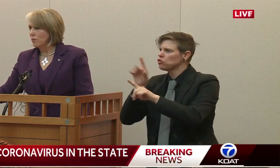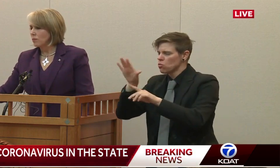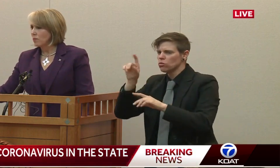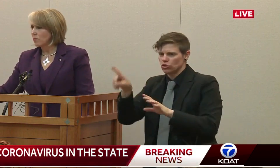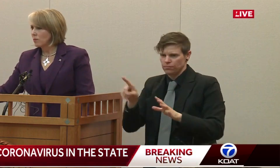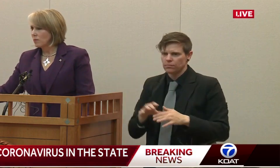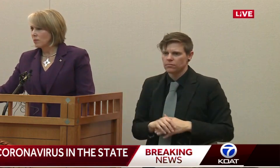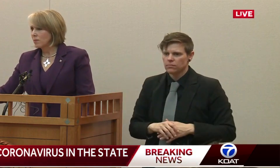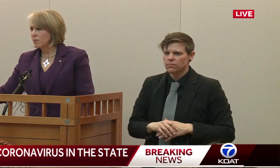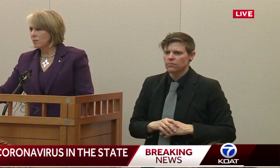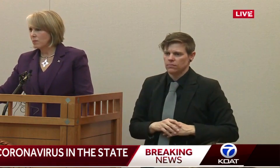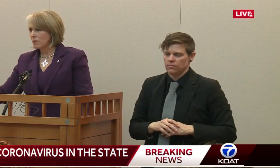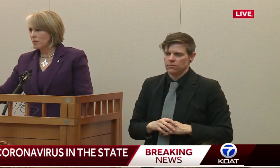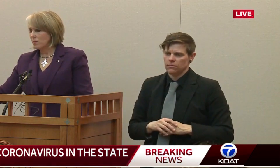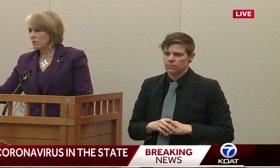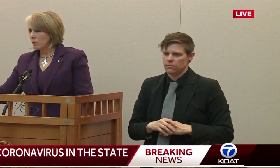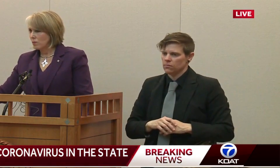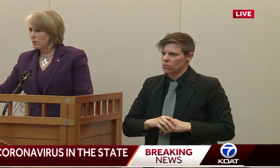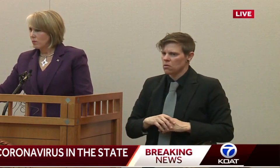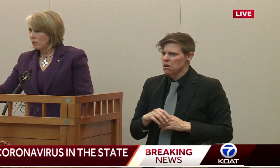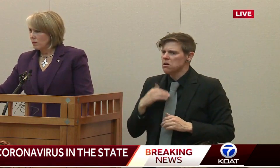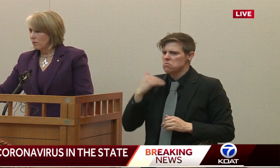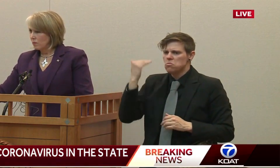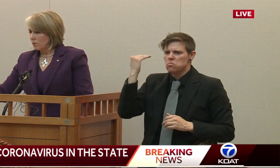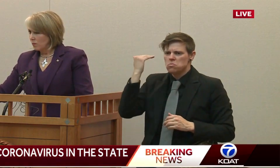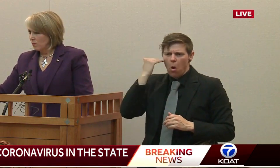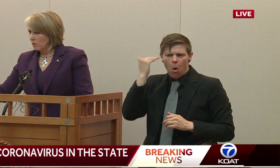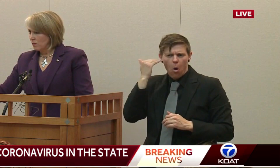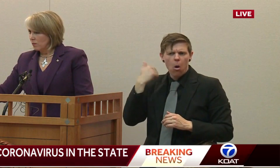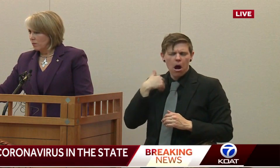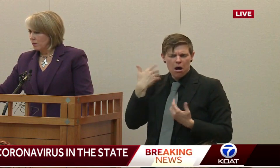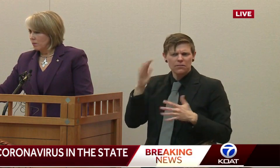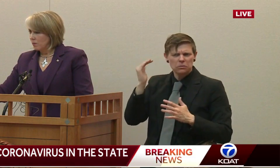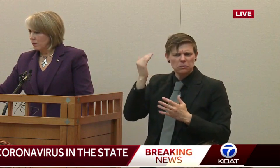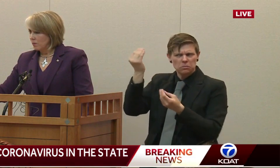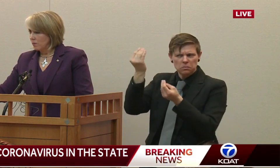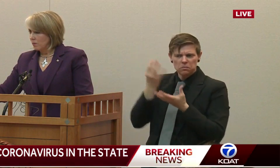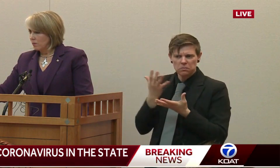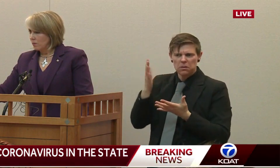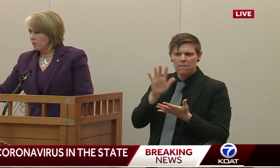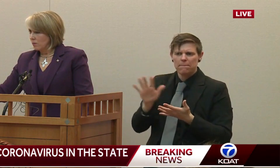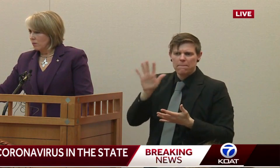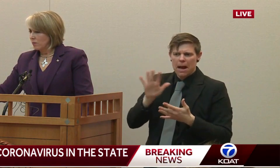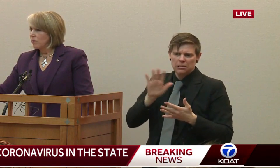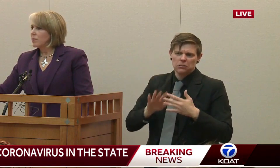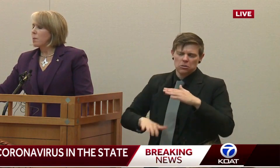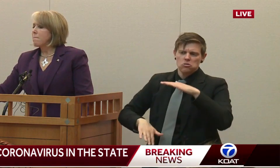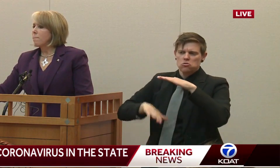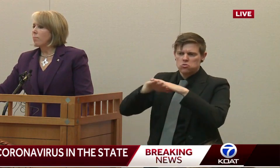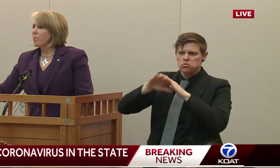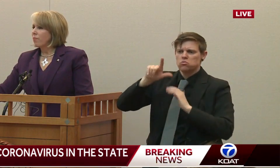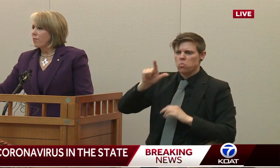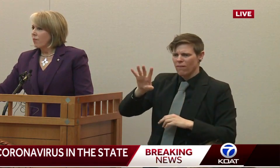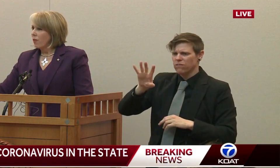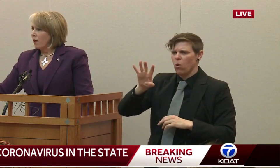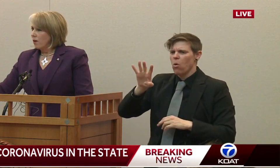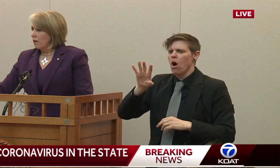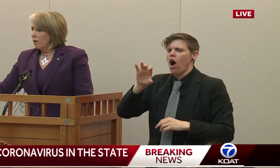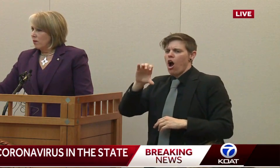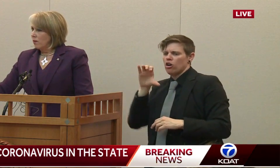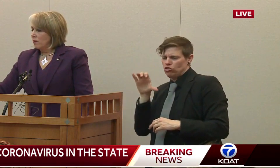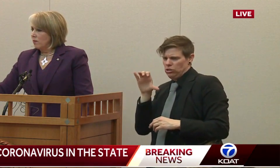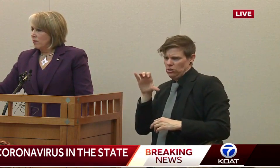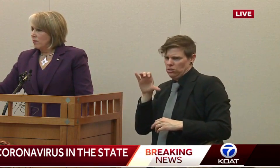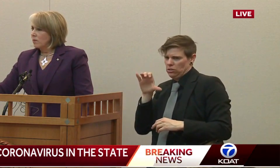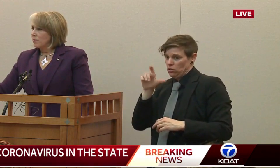question. I know we had been told that there were 24, that was our capacity to test 2,400. I was wondering how many of those tests